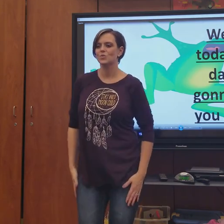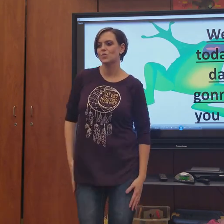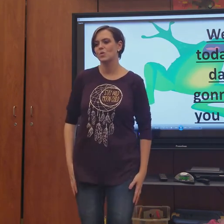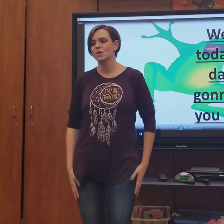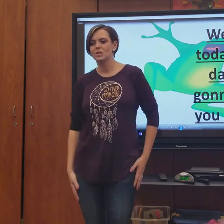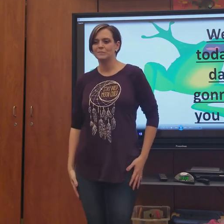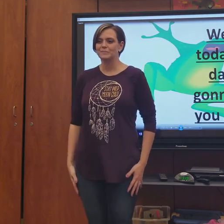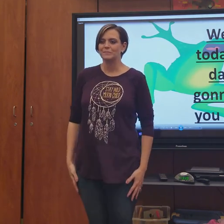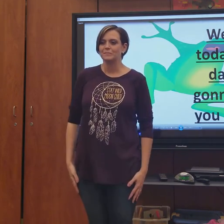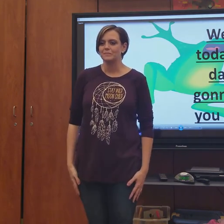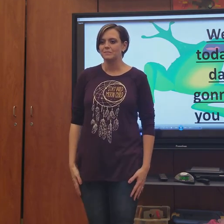squirm.